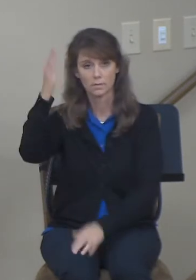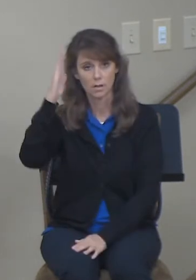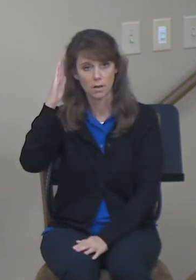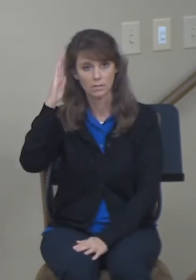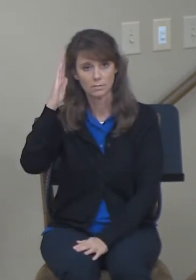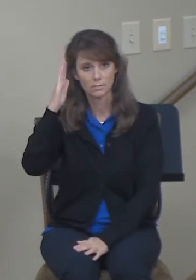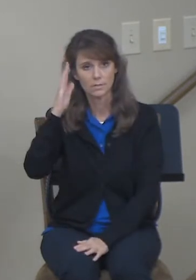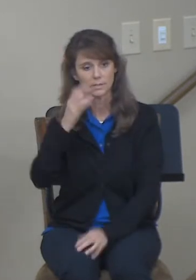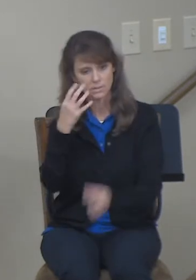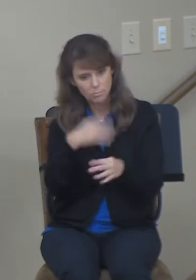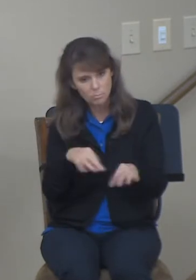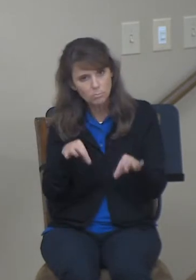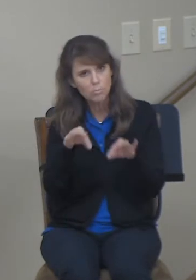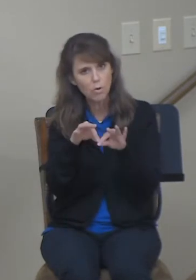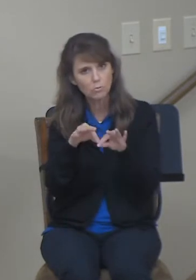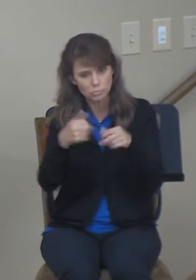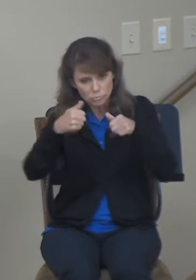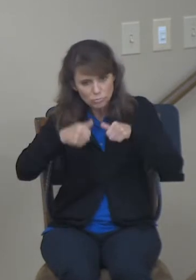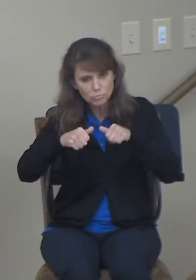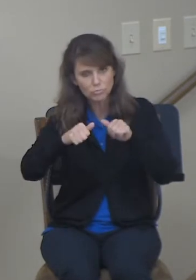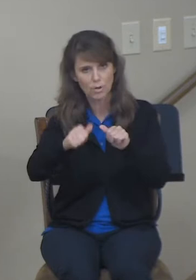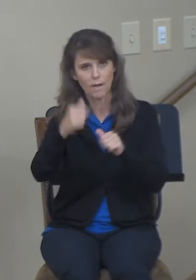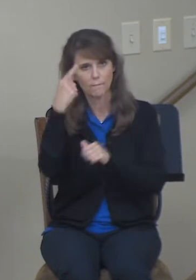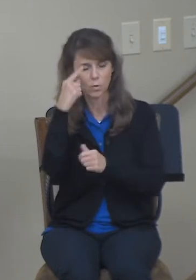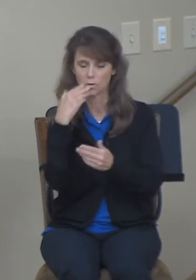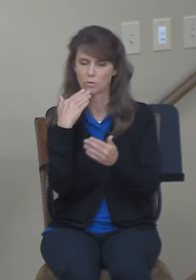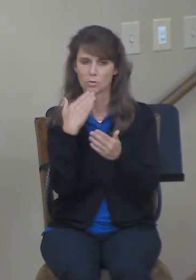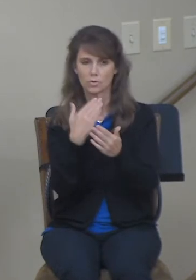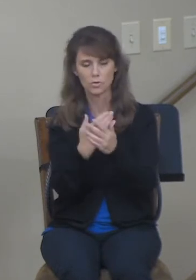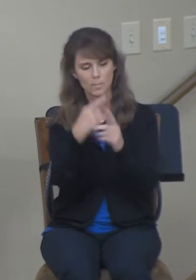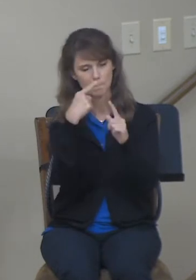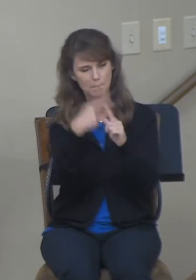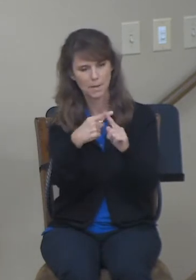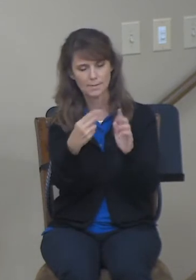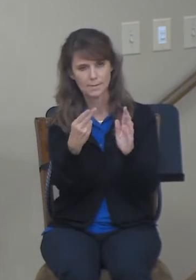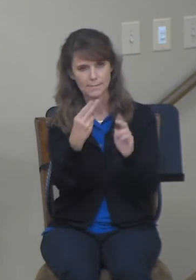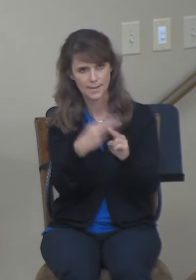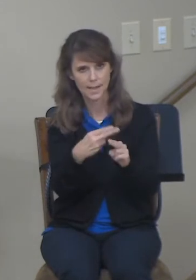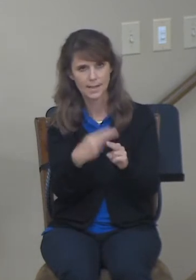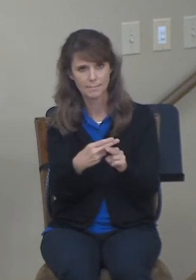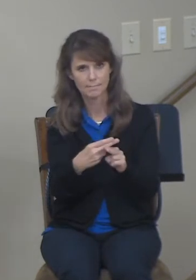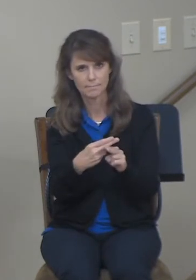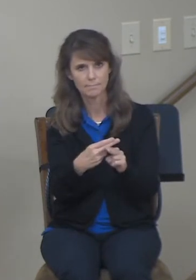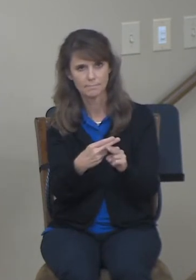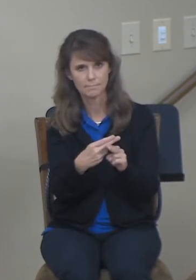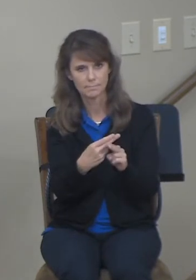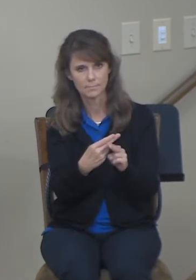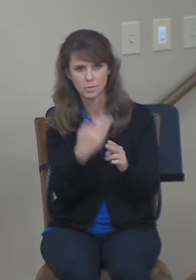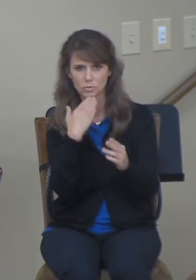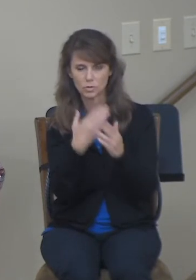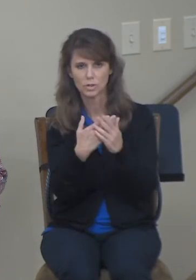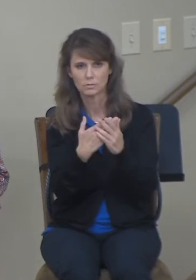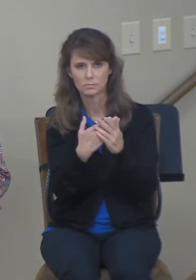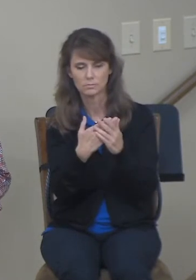cling to, and it's something to strive for. And we see that here in this story of Ruth and Boaz.